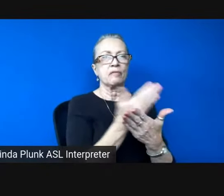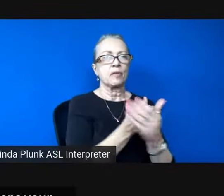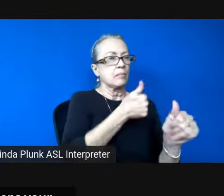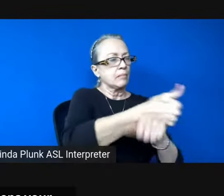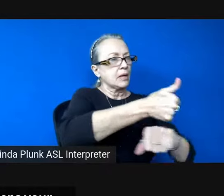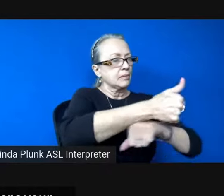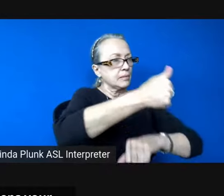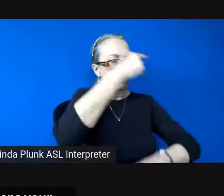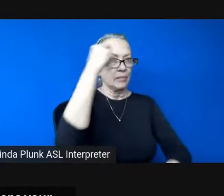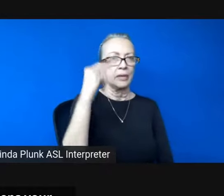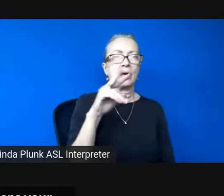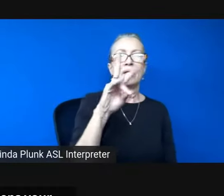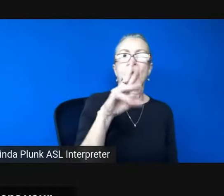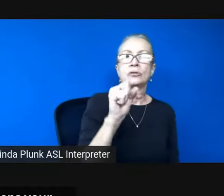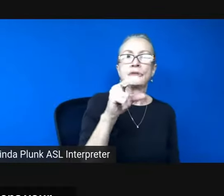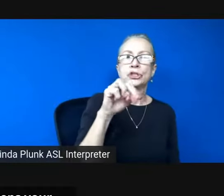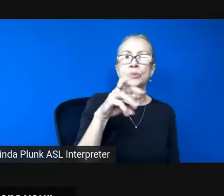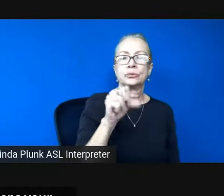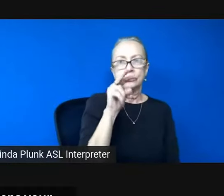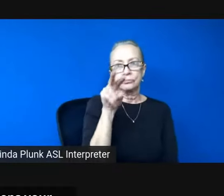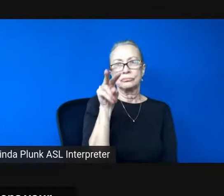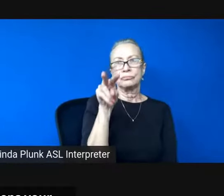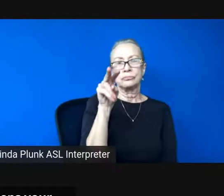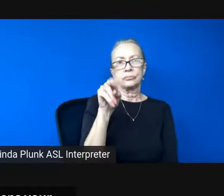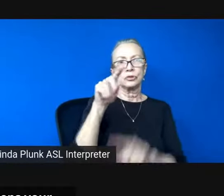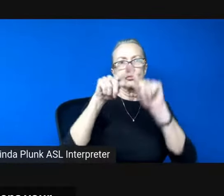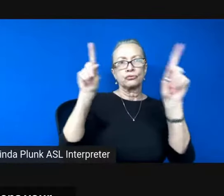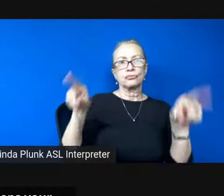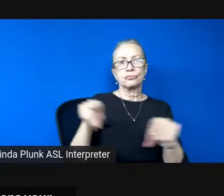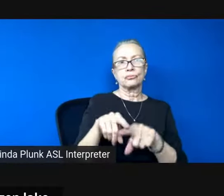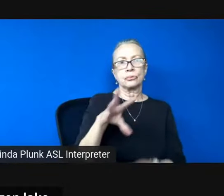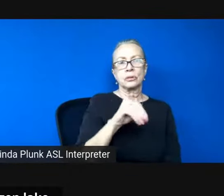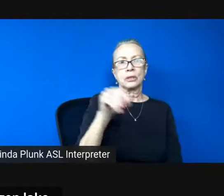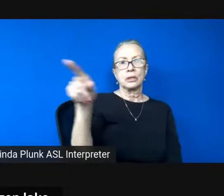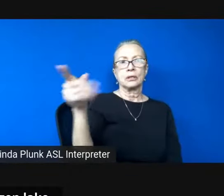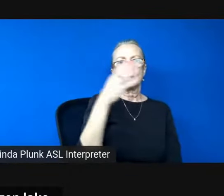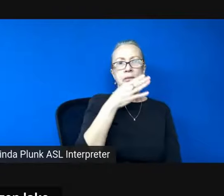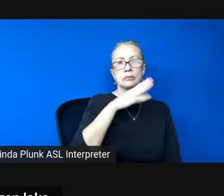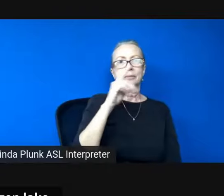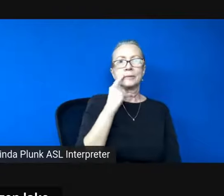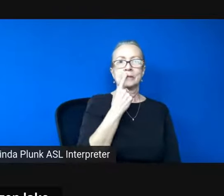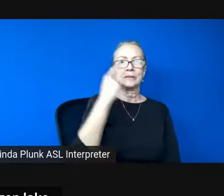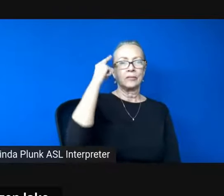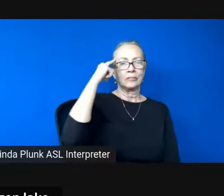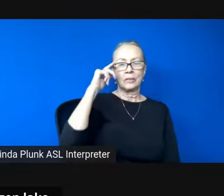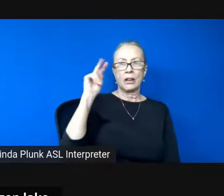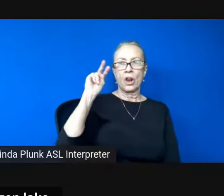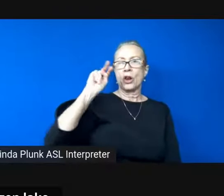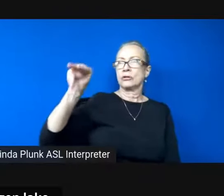virus news sweeps your screens and your blue-lit mind fixes on the frozen lake